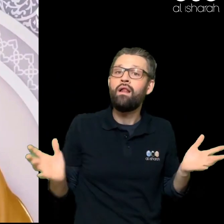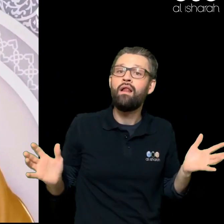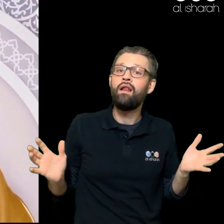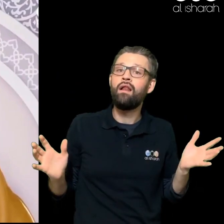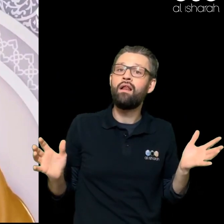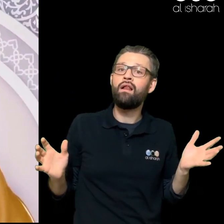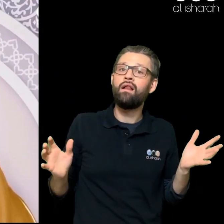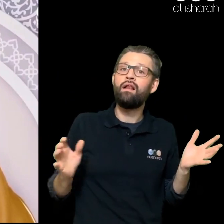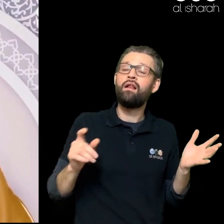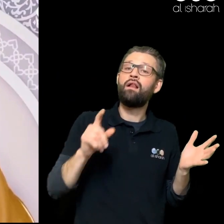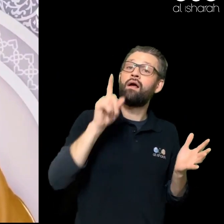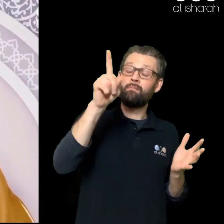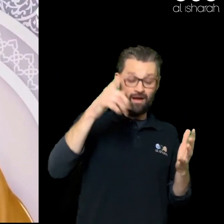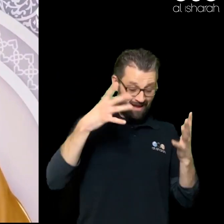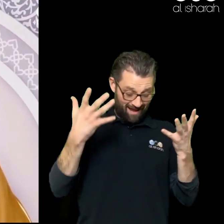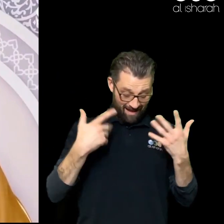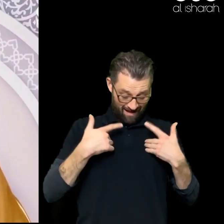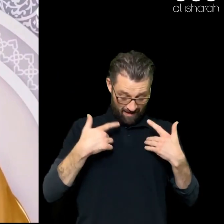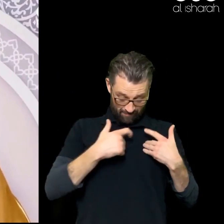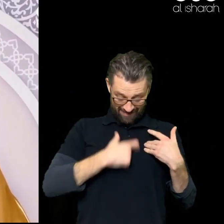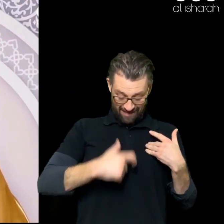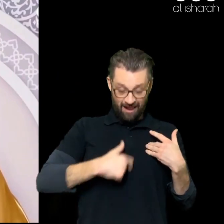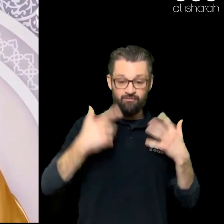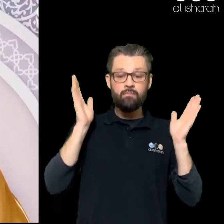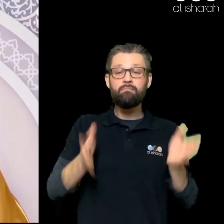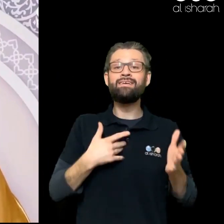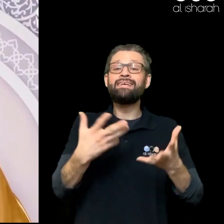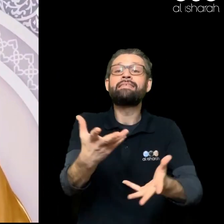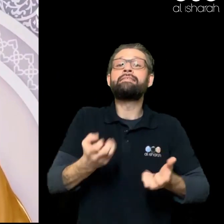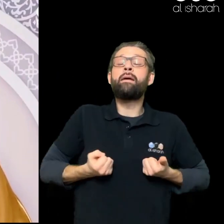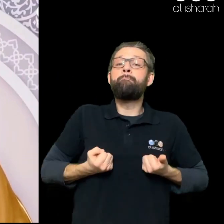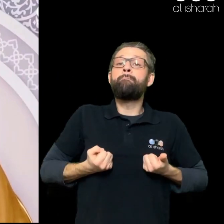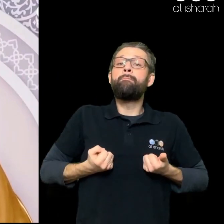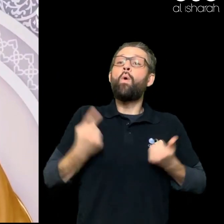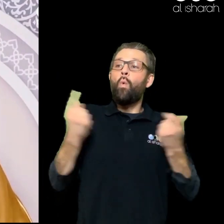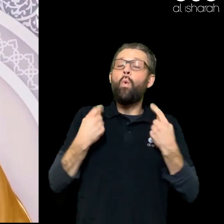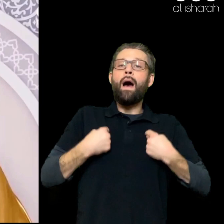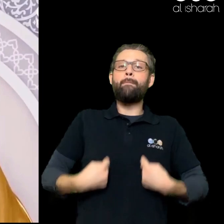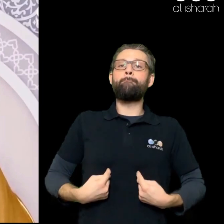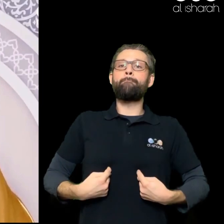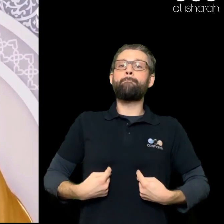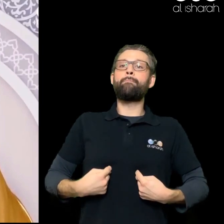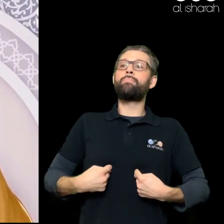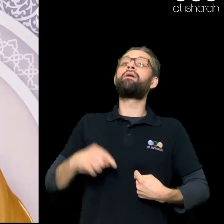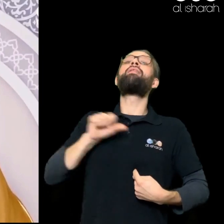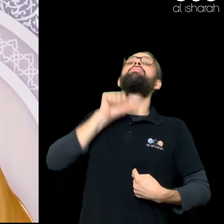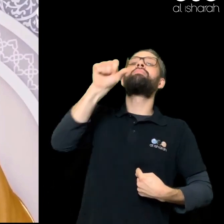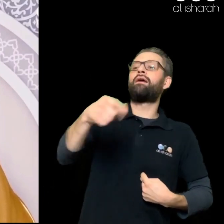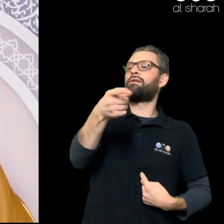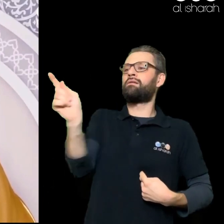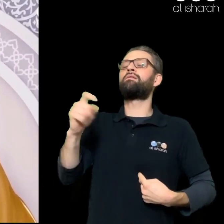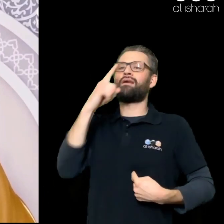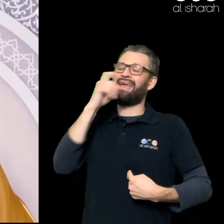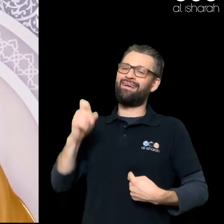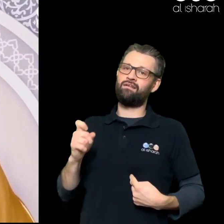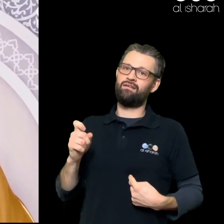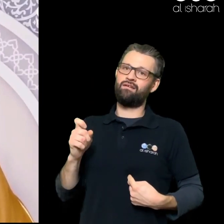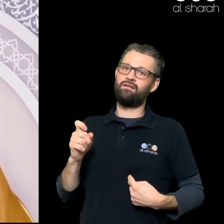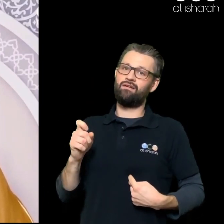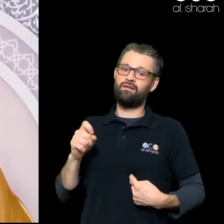We are Before everybody And anybody else So remember The trends Of the dunya Are not Necessarily A good thing